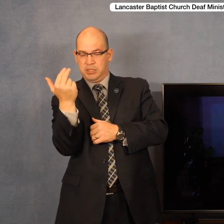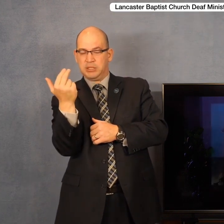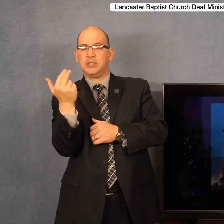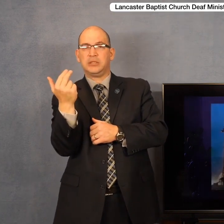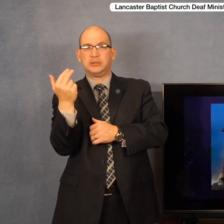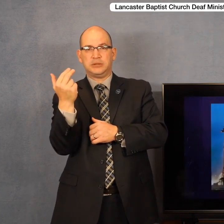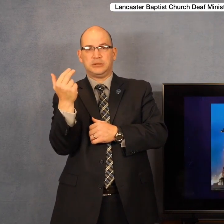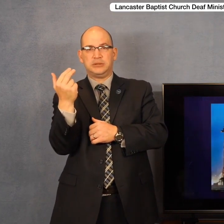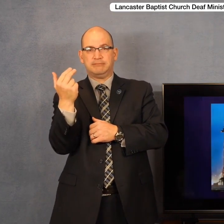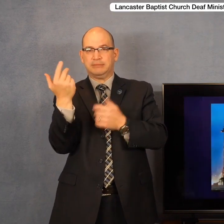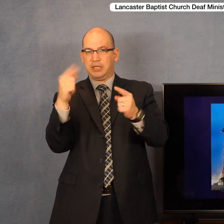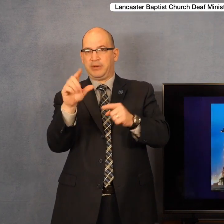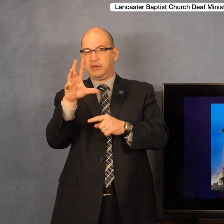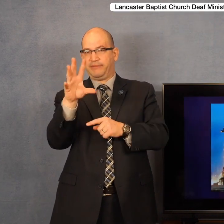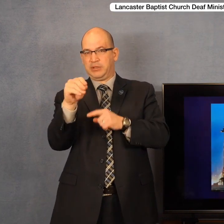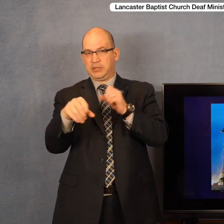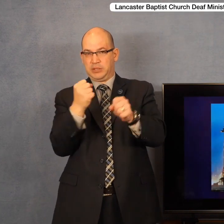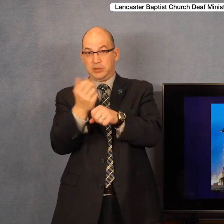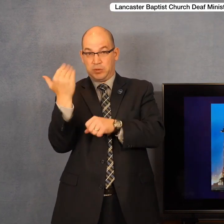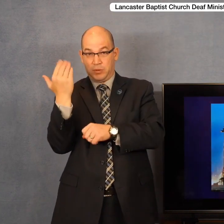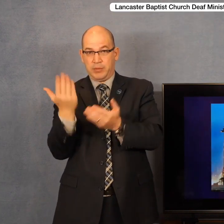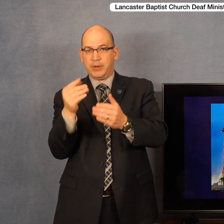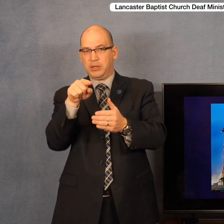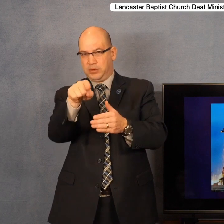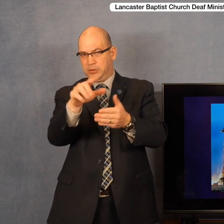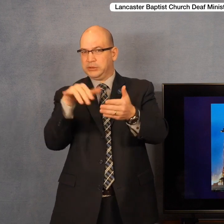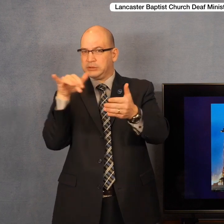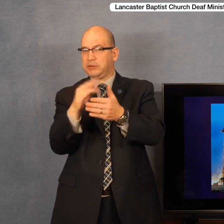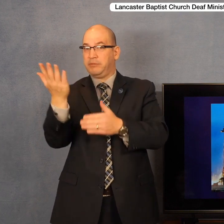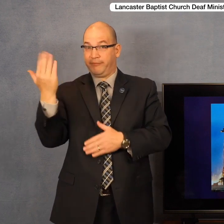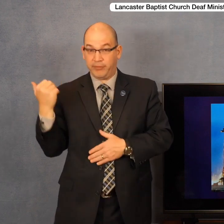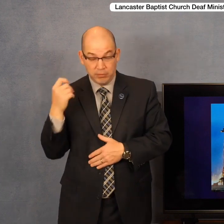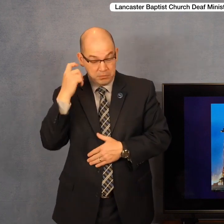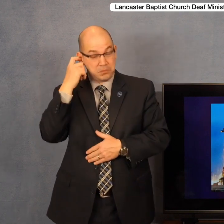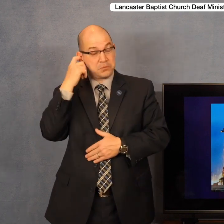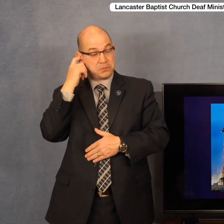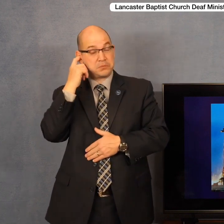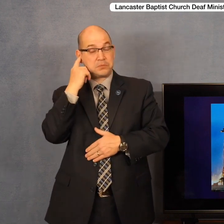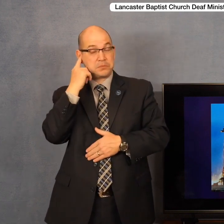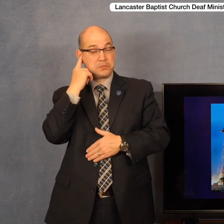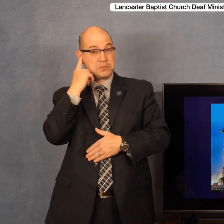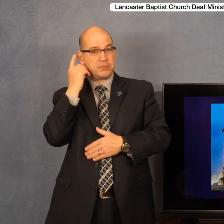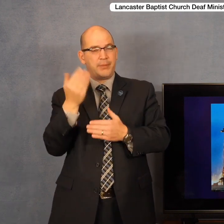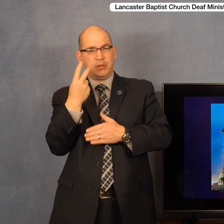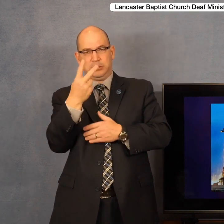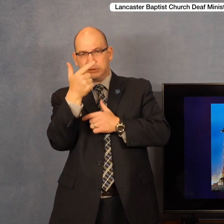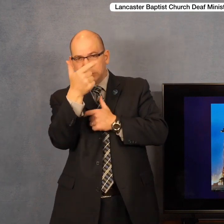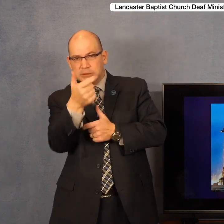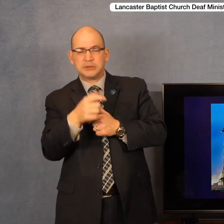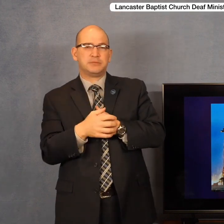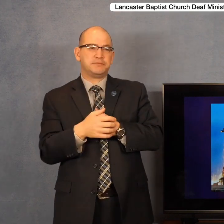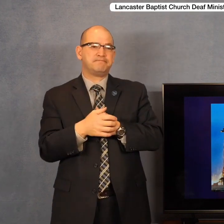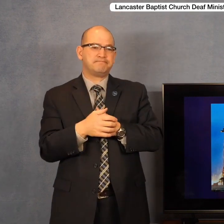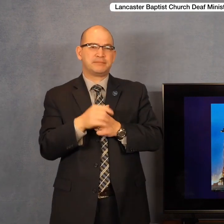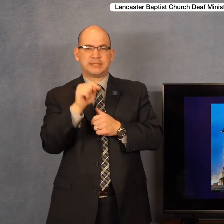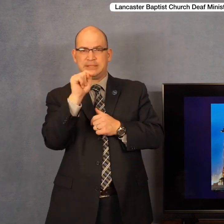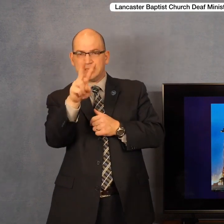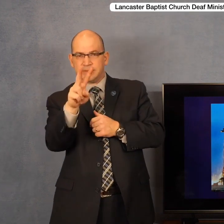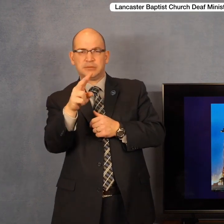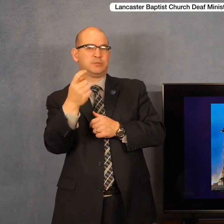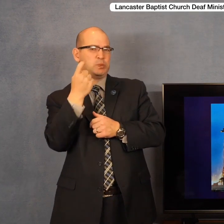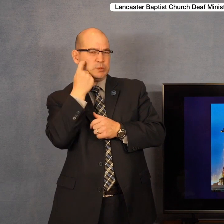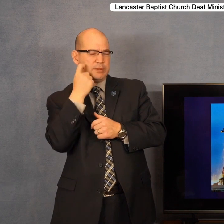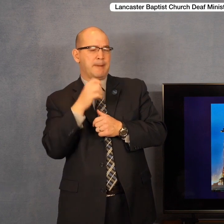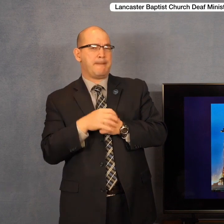Apollo 13. Some of you may have studied Apollo 13 when you were in school, or maybe you saw some clips on the news this past week.